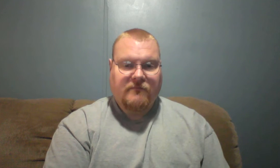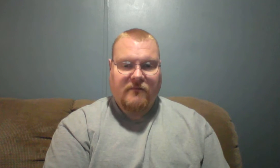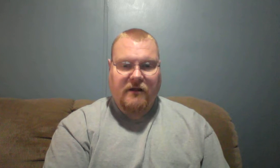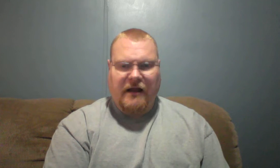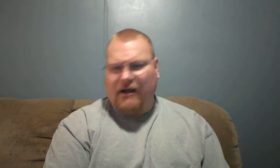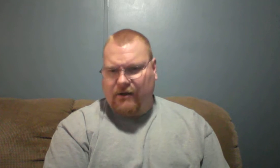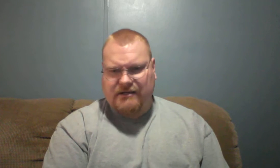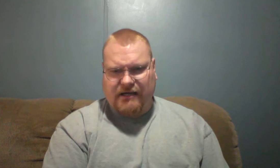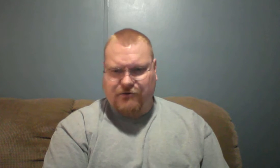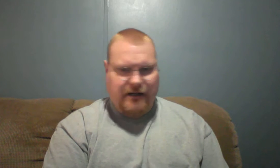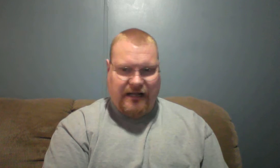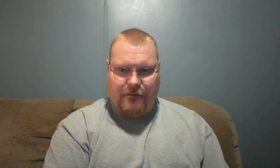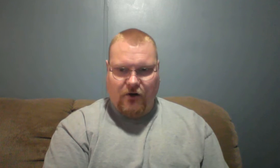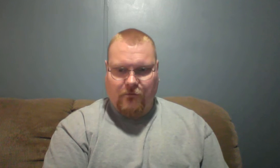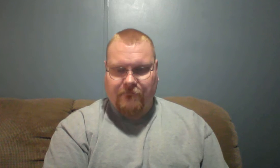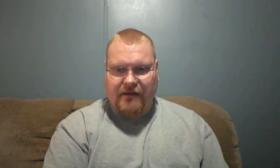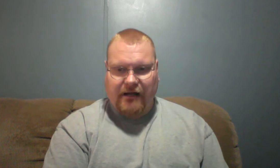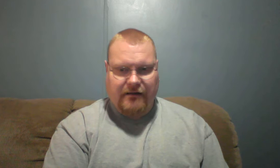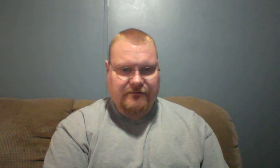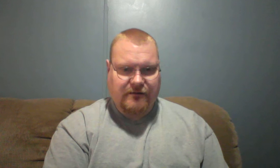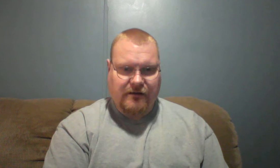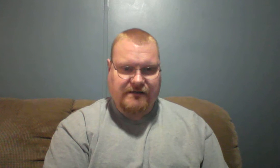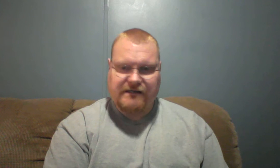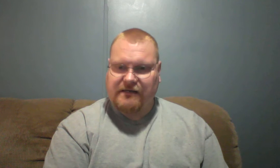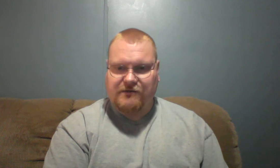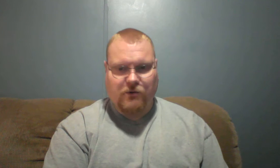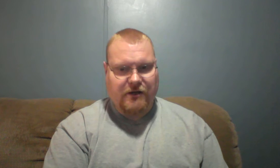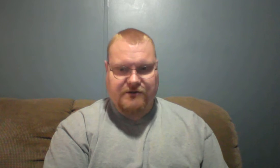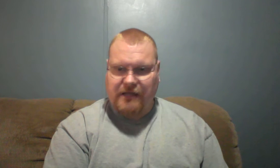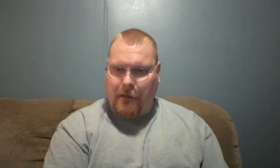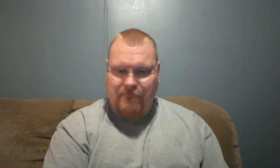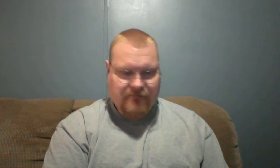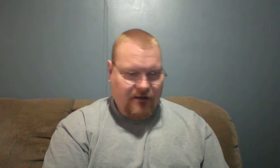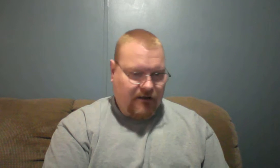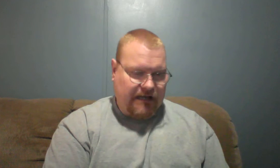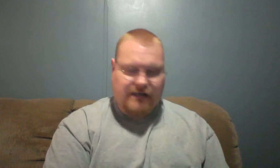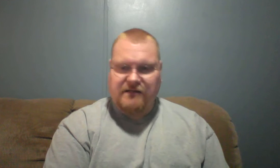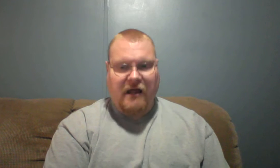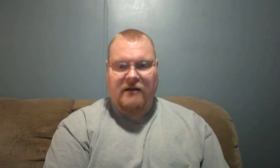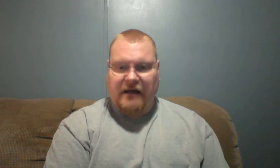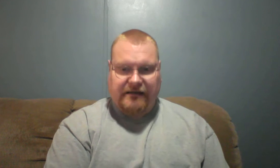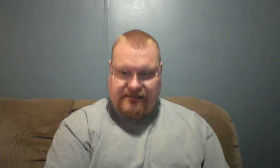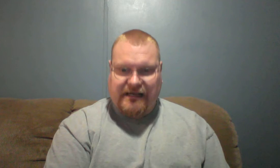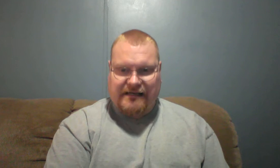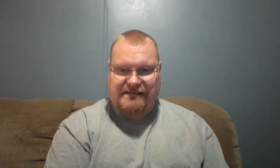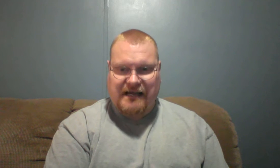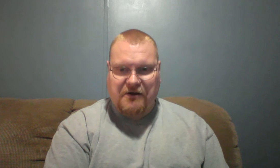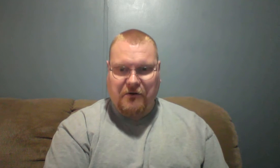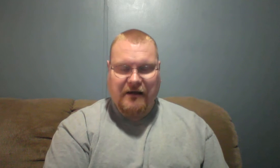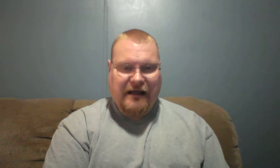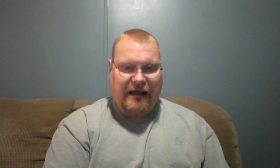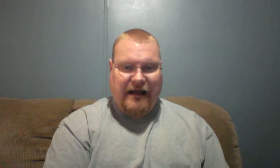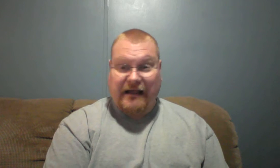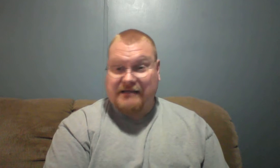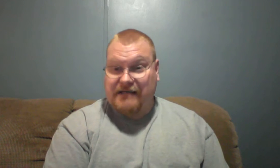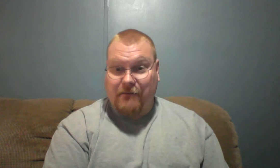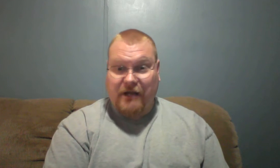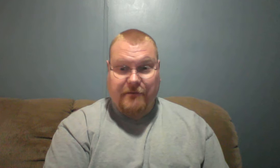And I know he's, he's ready to come home because he's, he's one of those that he does not like to sit still. And I can't say I blame him.